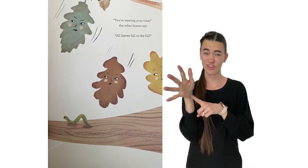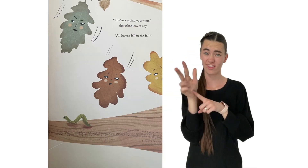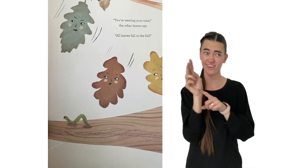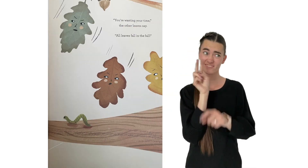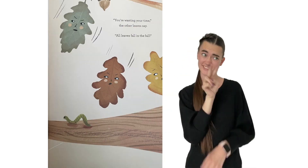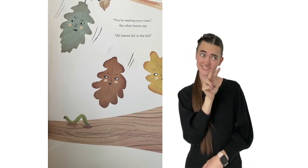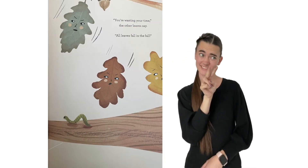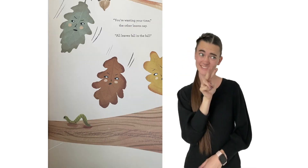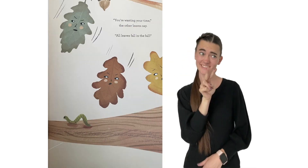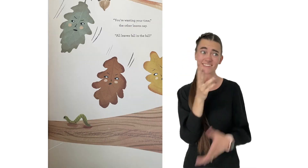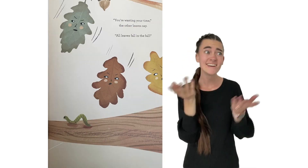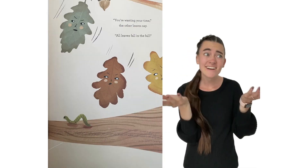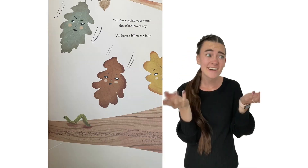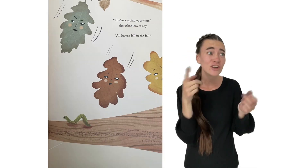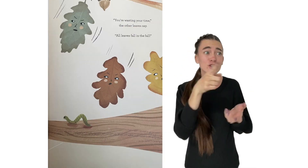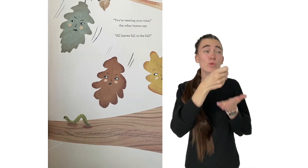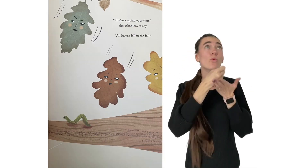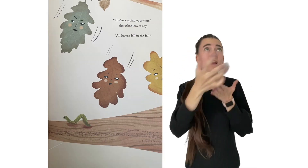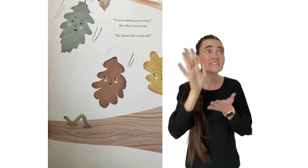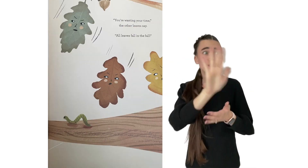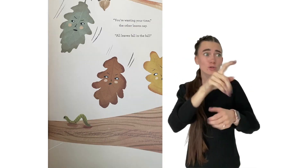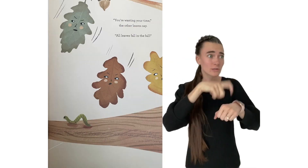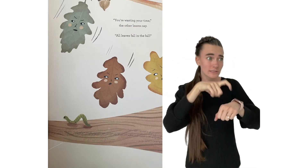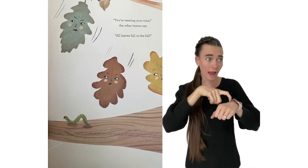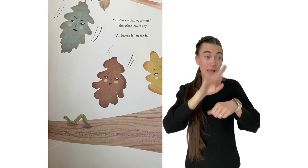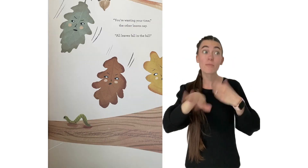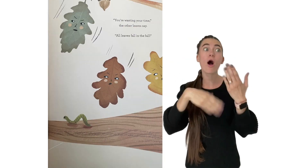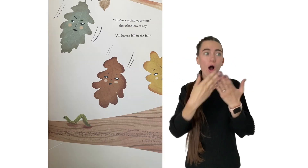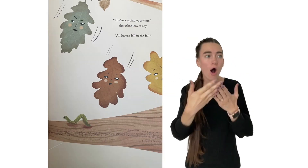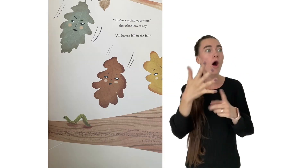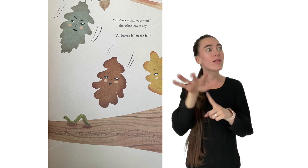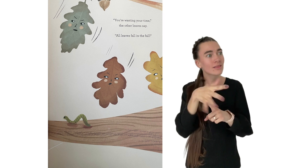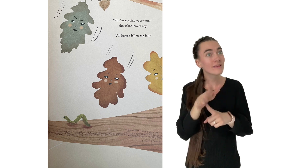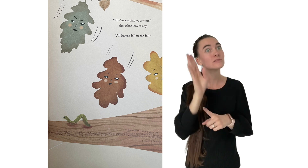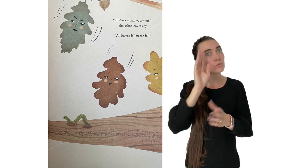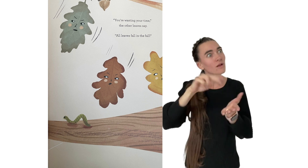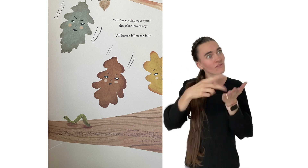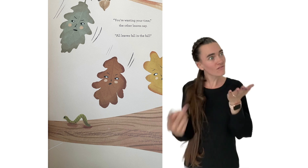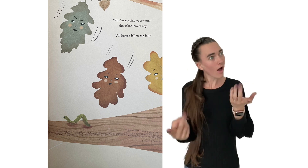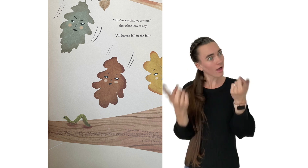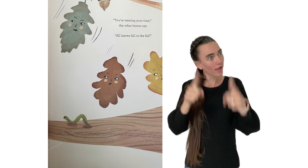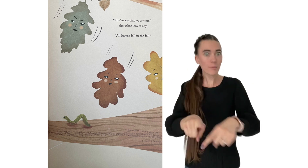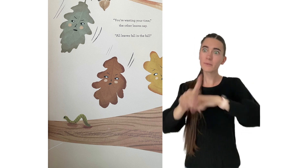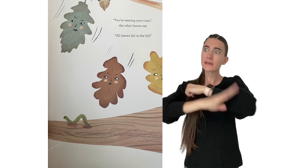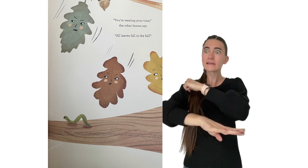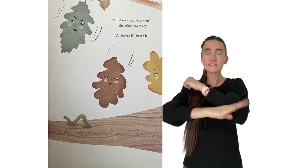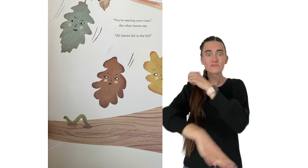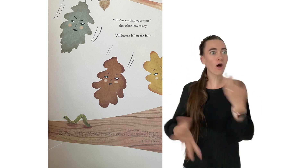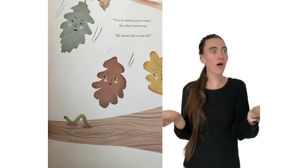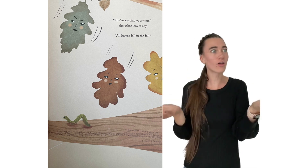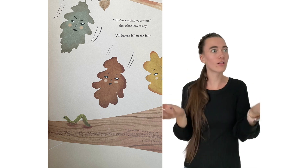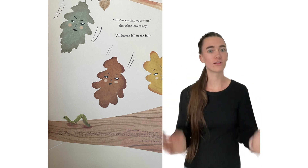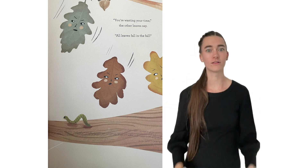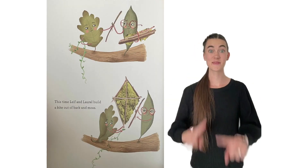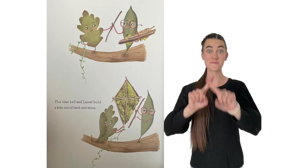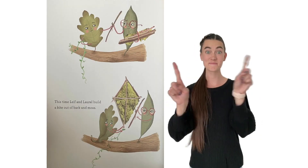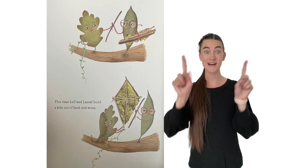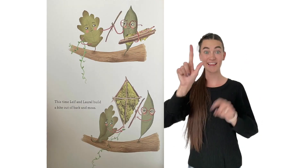You're wasting your time, the other Leafs say. All leaves fall in the fall.